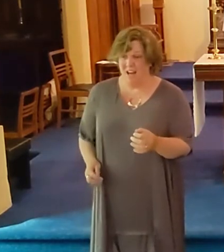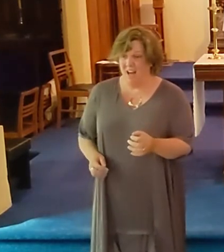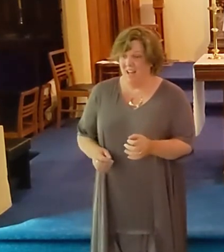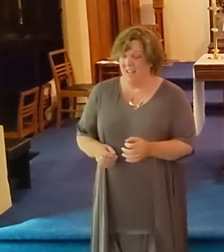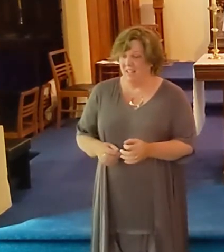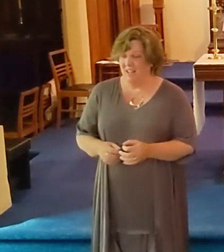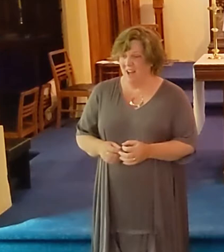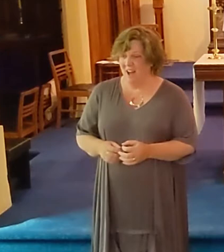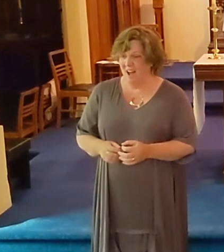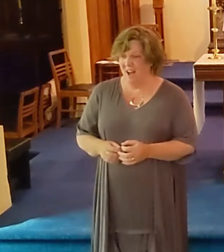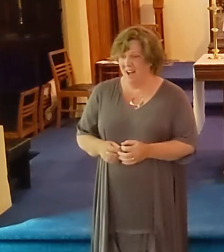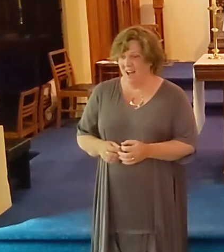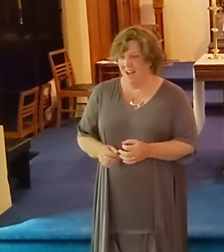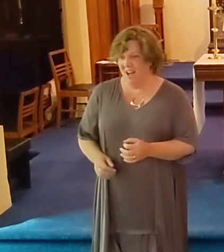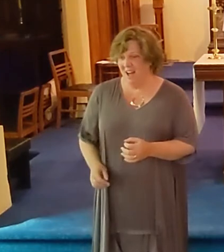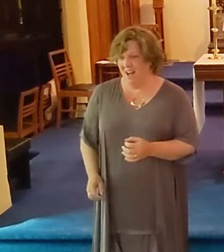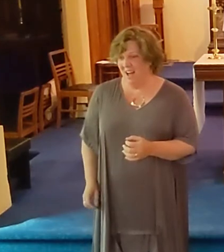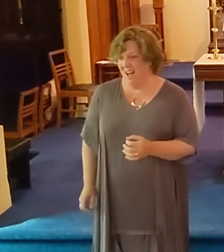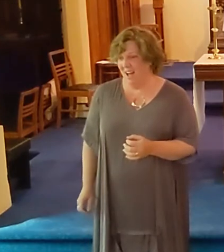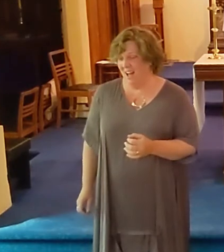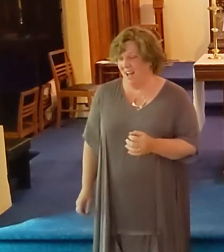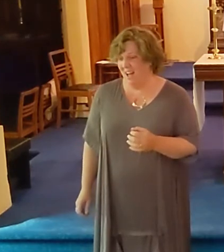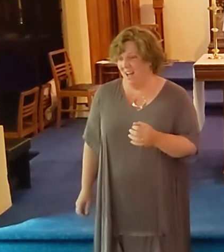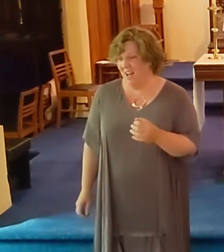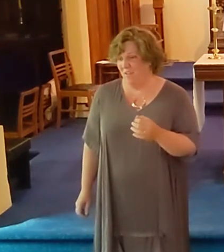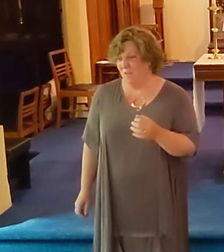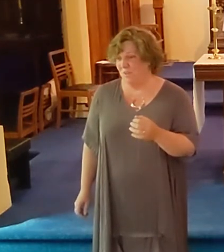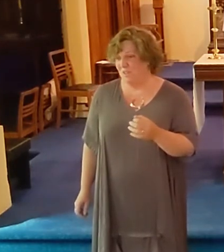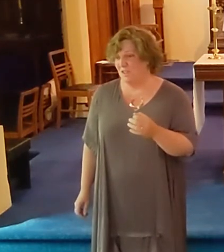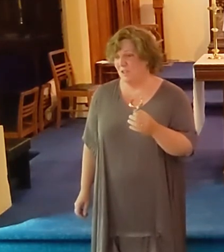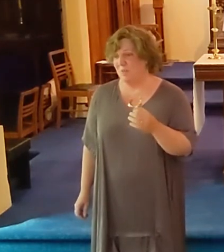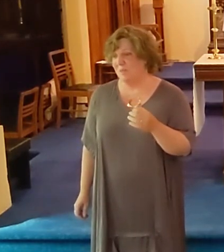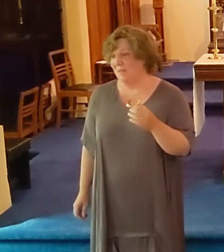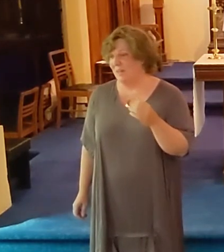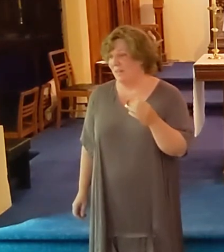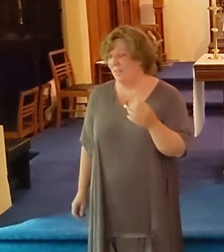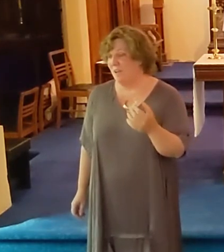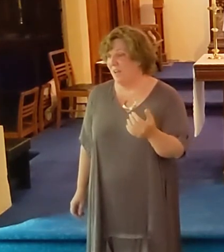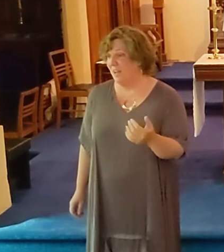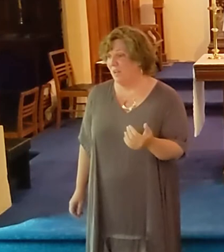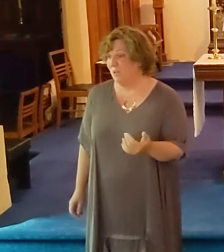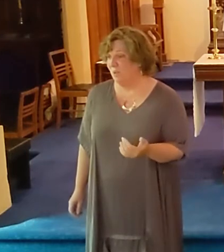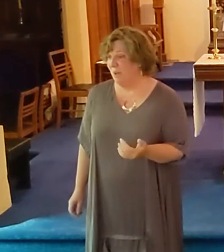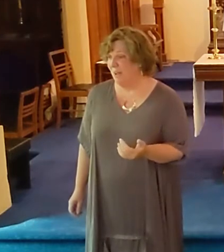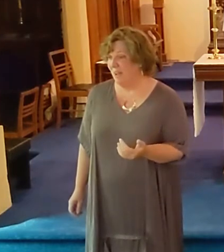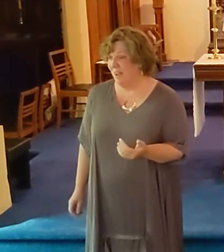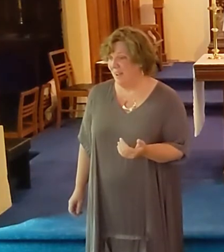My life would simply fade